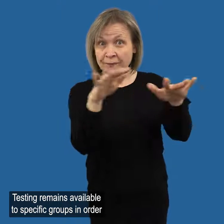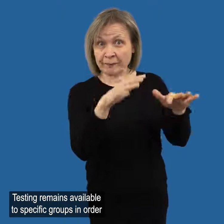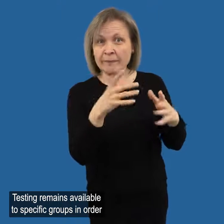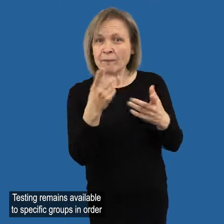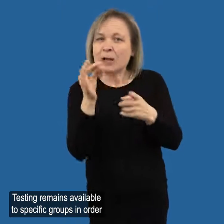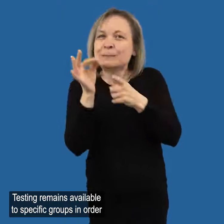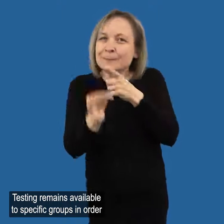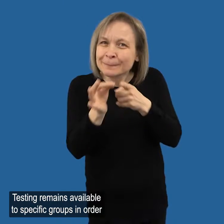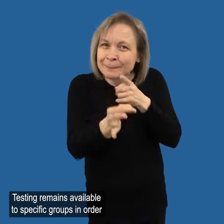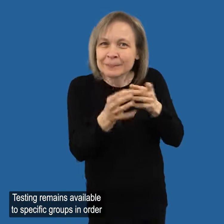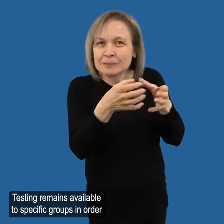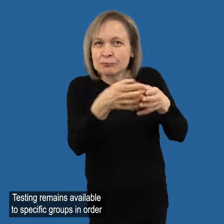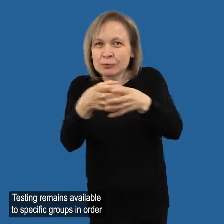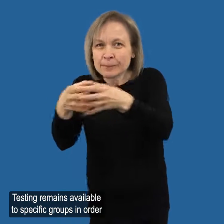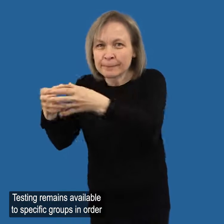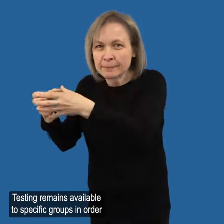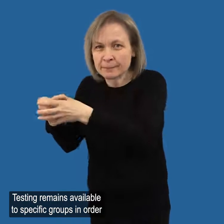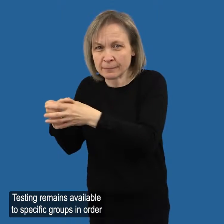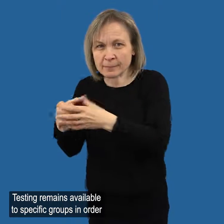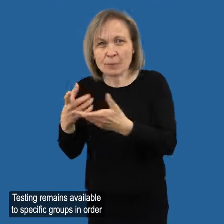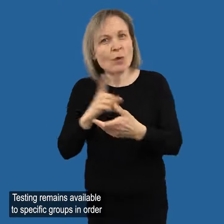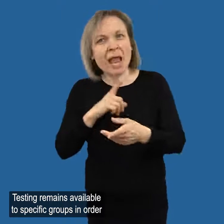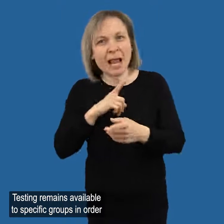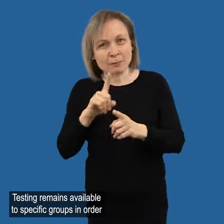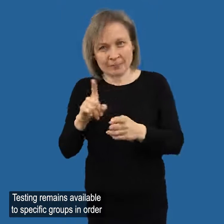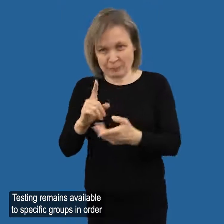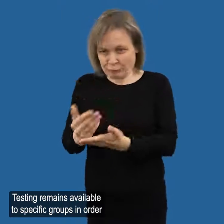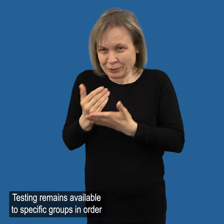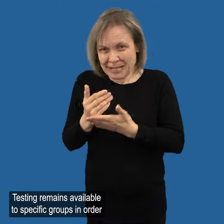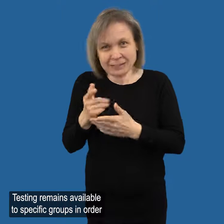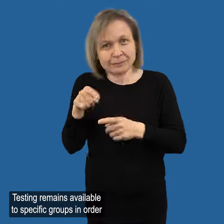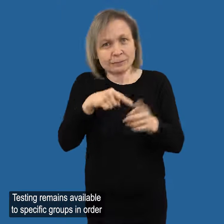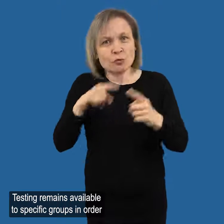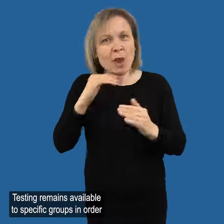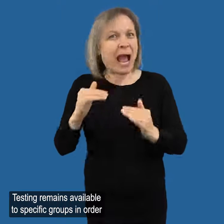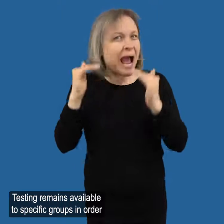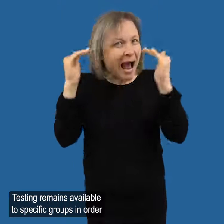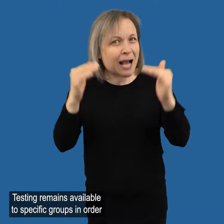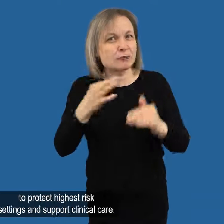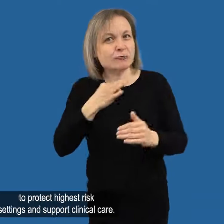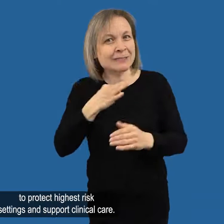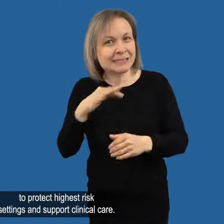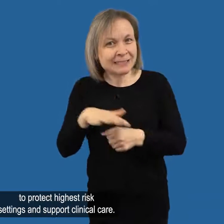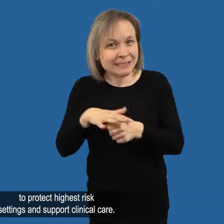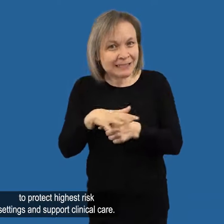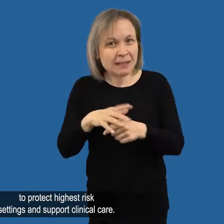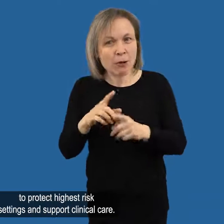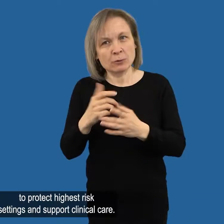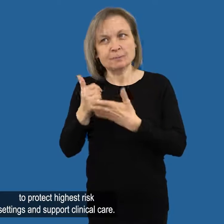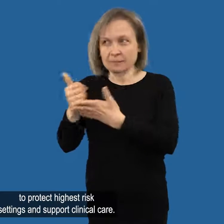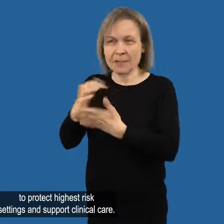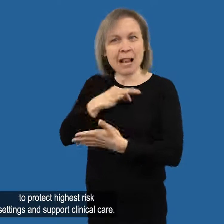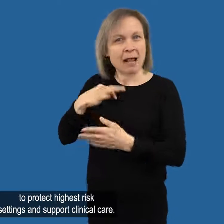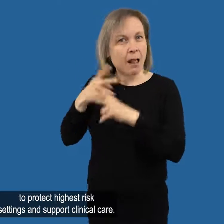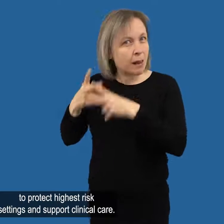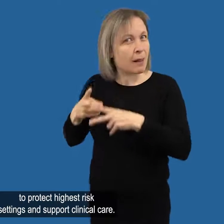Testing remains available to specific groups in order to protect highest risk settings and support clinical care.